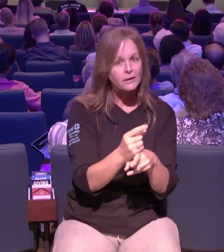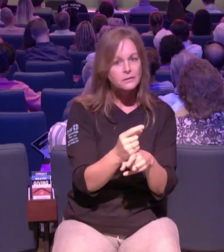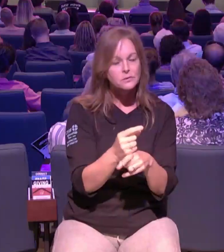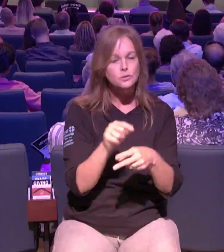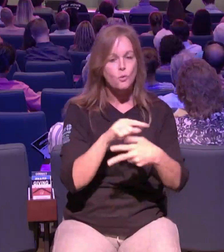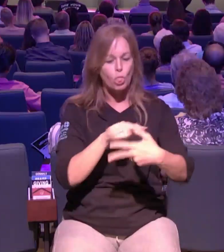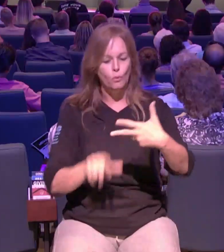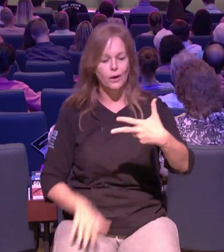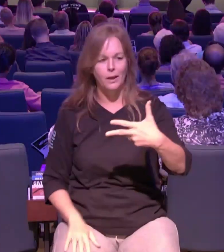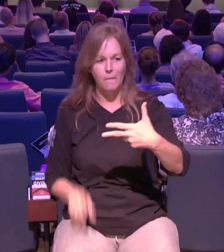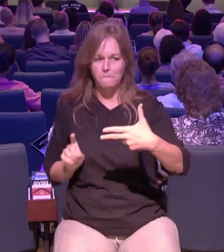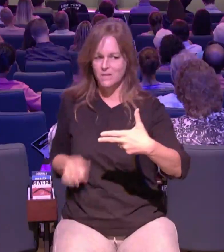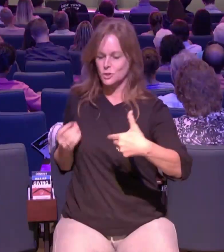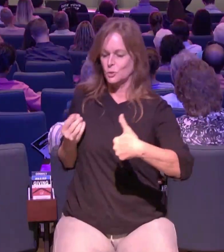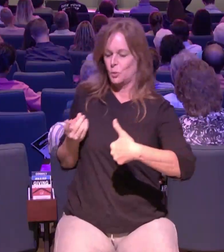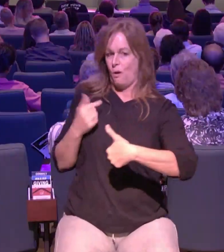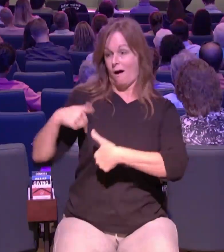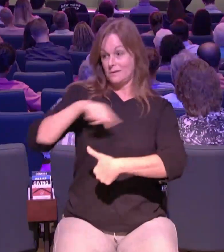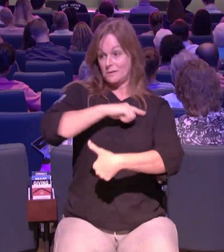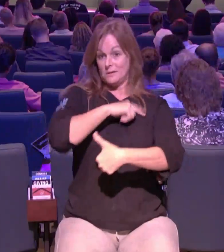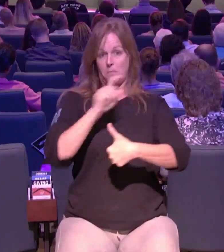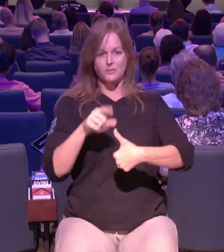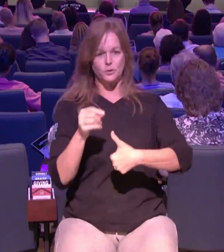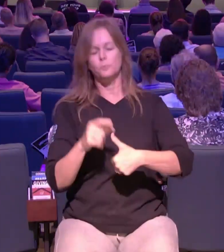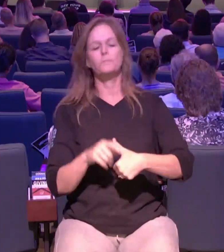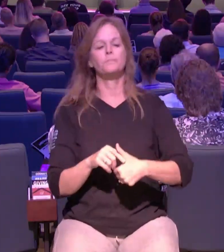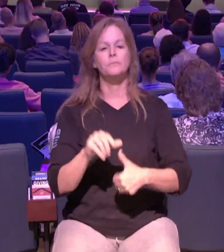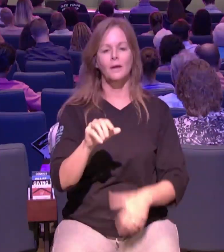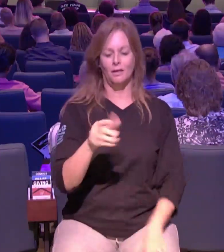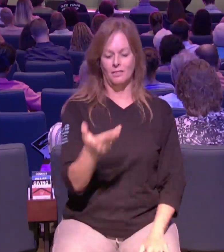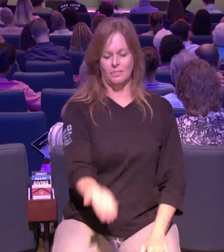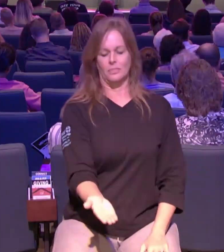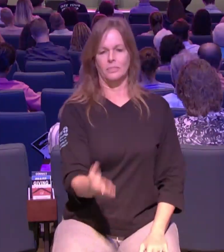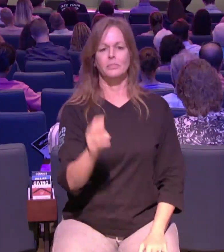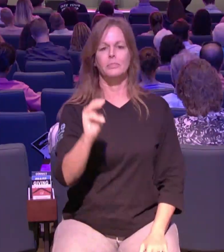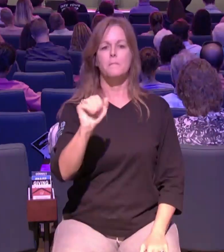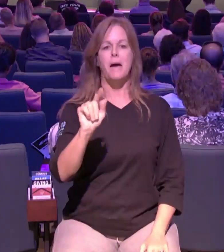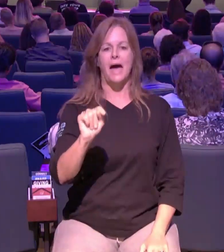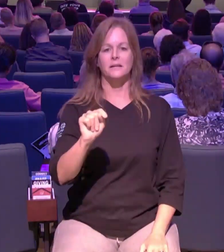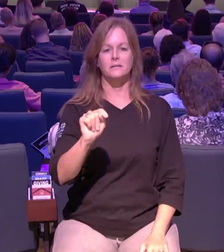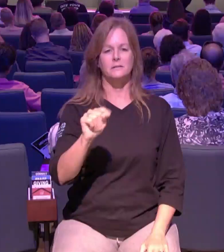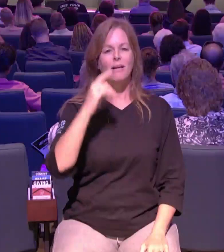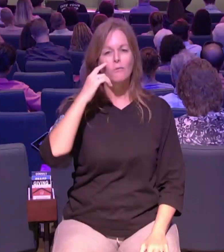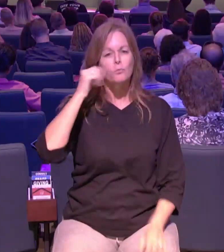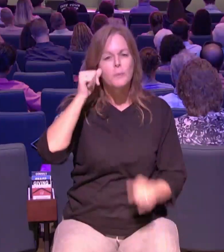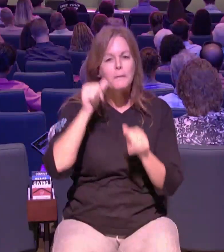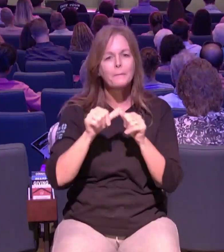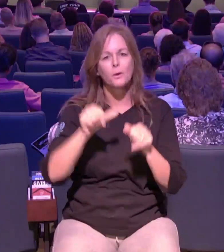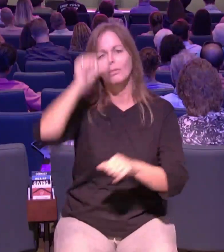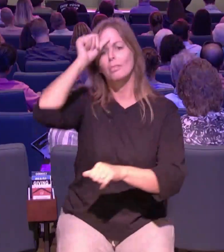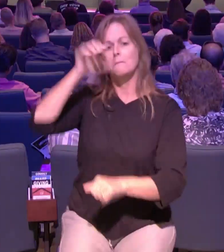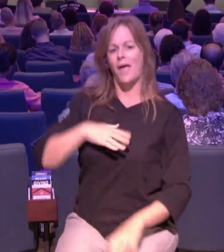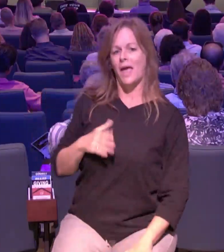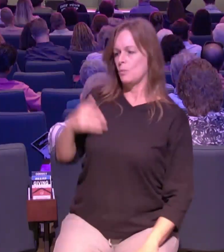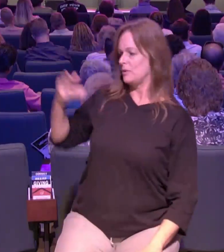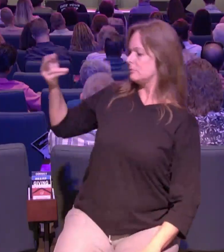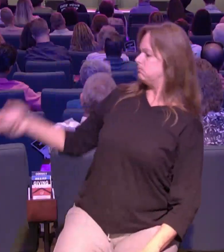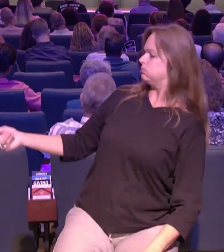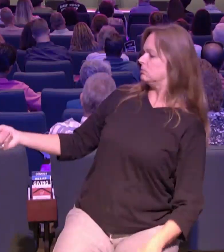first thing you have to do is you got to pick up the mat and you may say well todd that doesn't sound very spiritual doesn't sound very